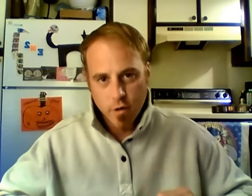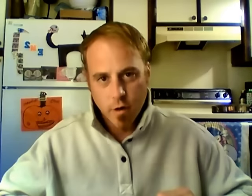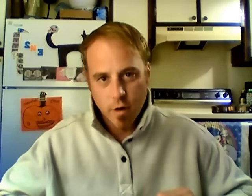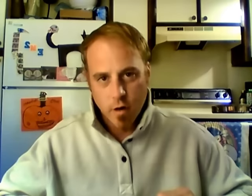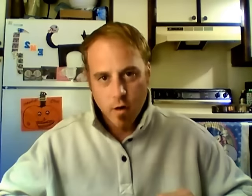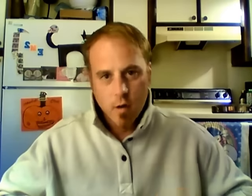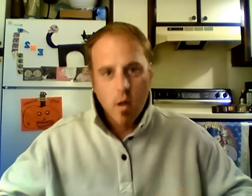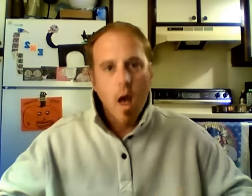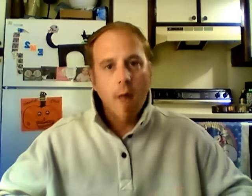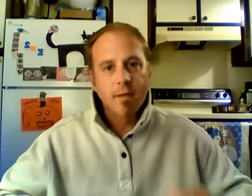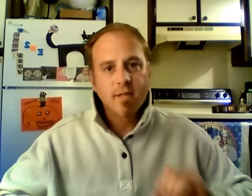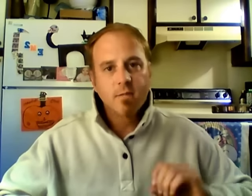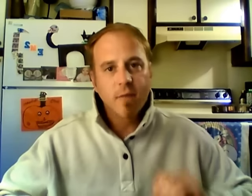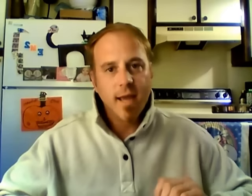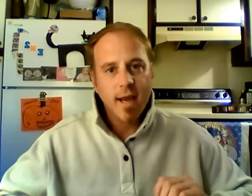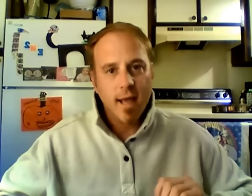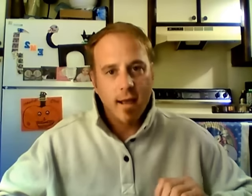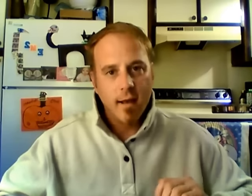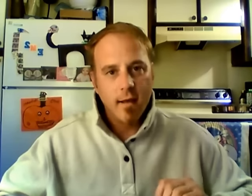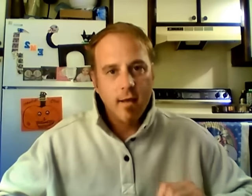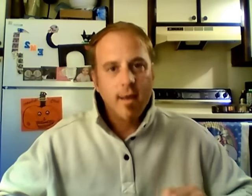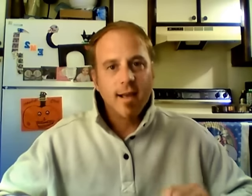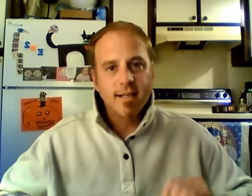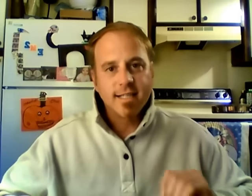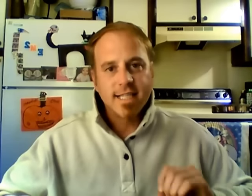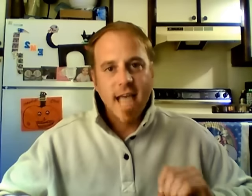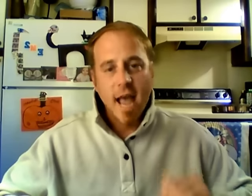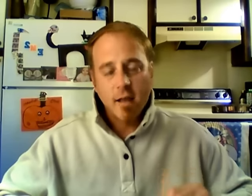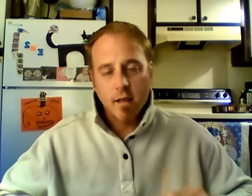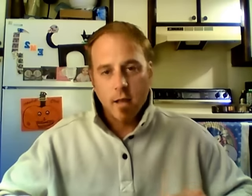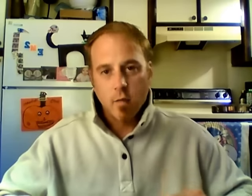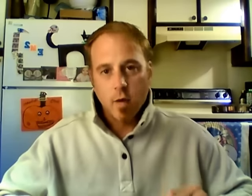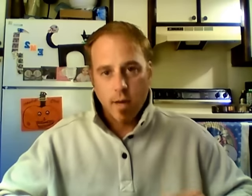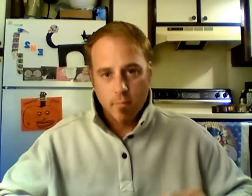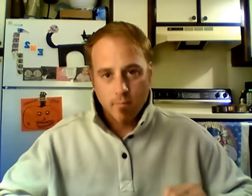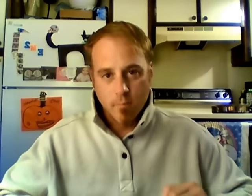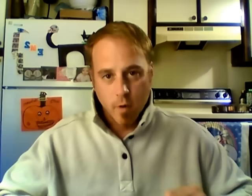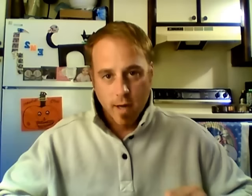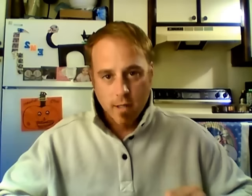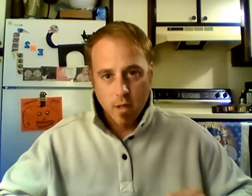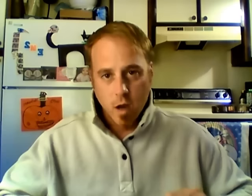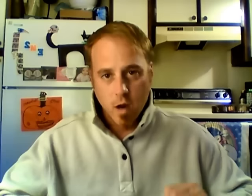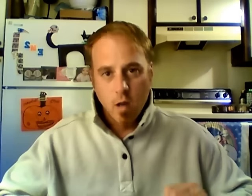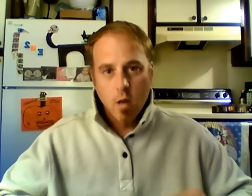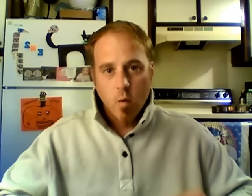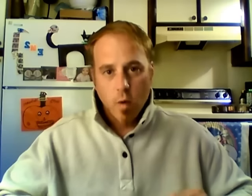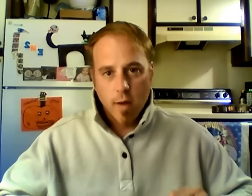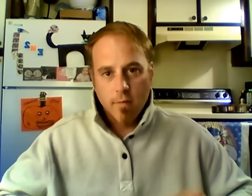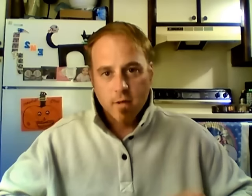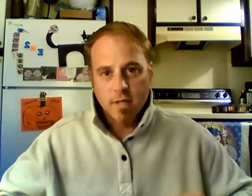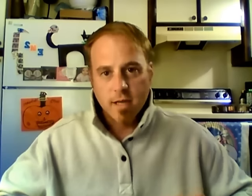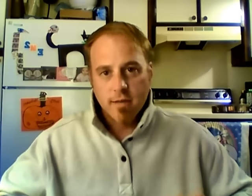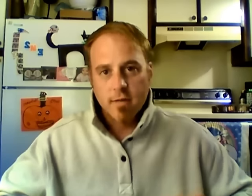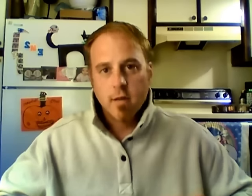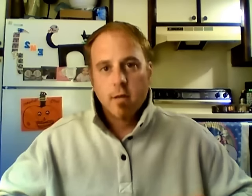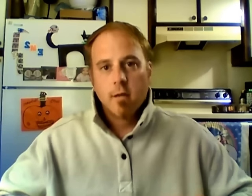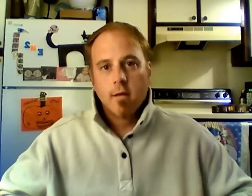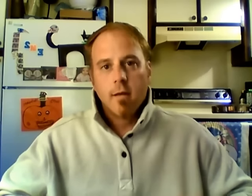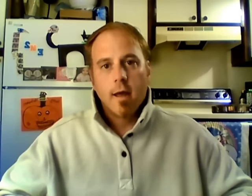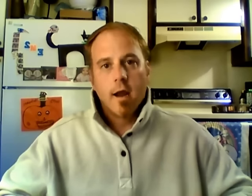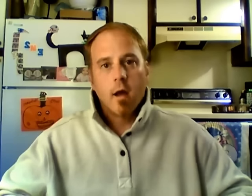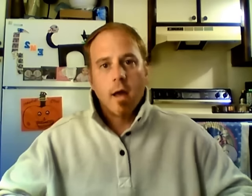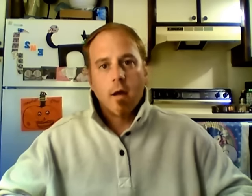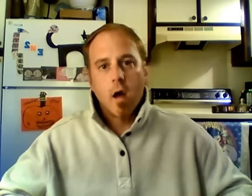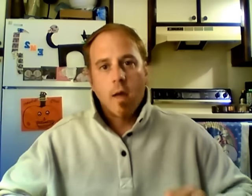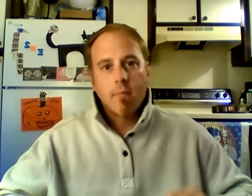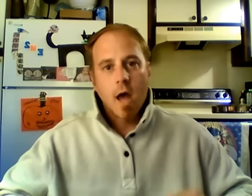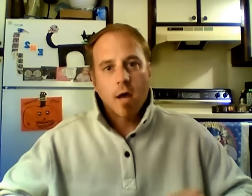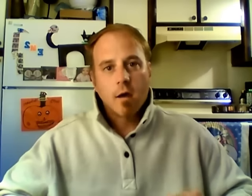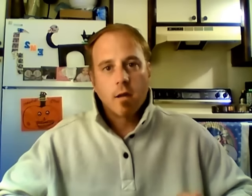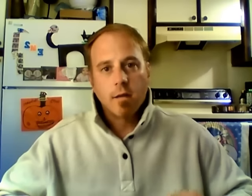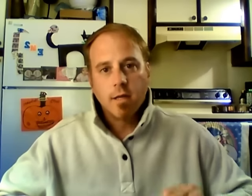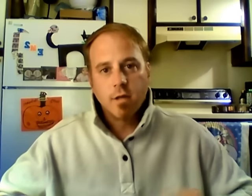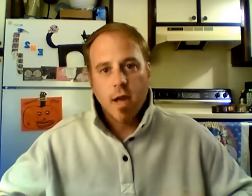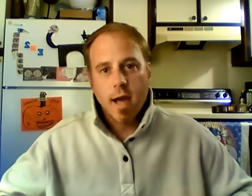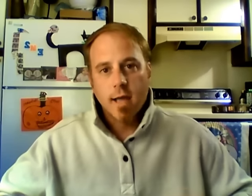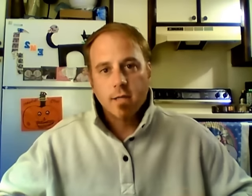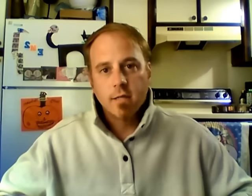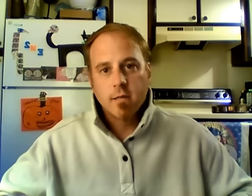sure I'm explaining exactly what I, what I saw, what I perceived, and I'm not going to lead you guys